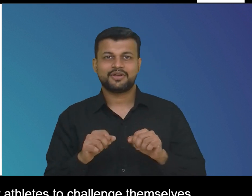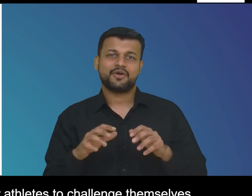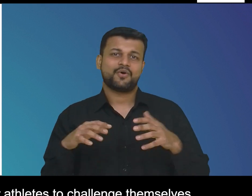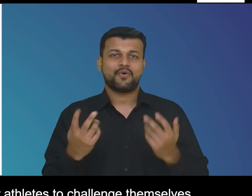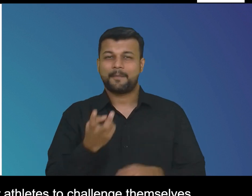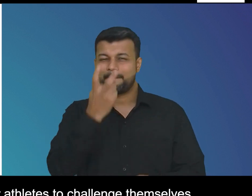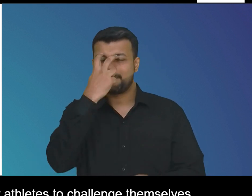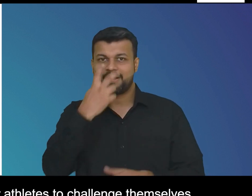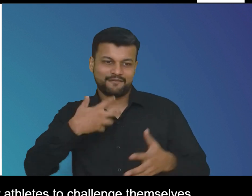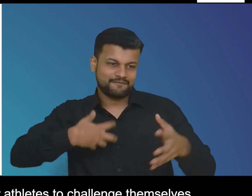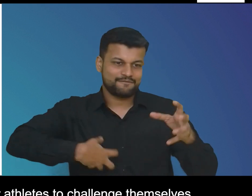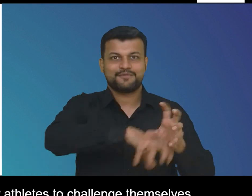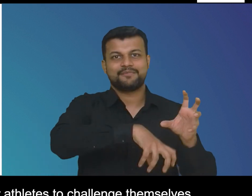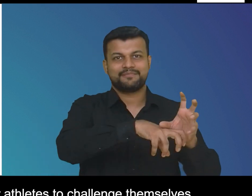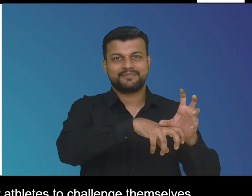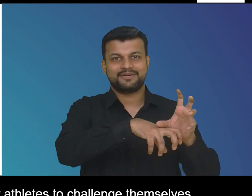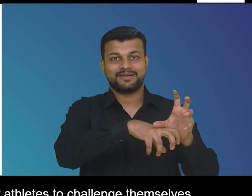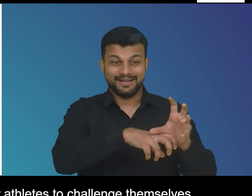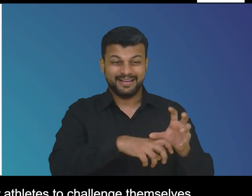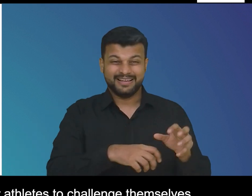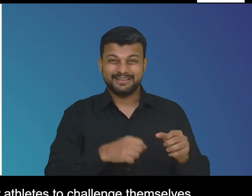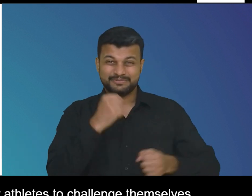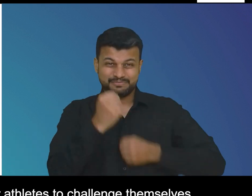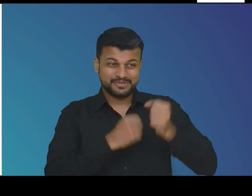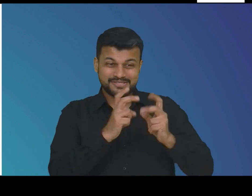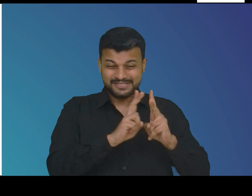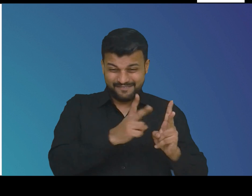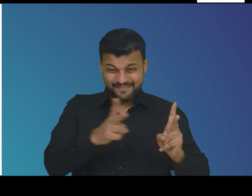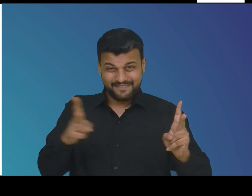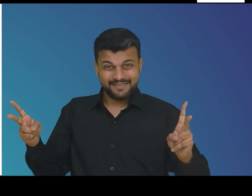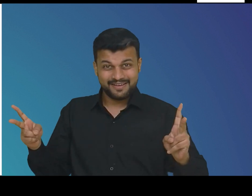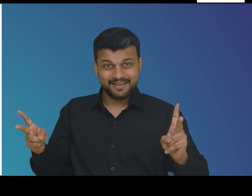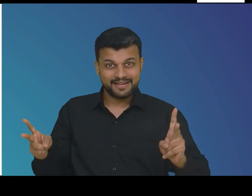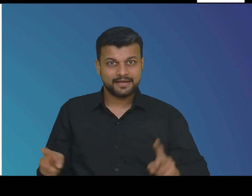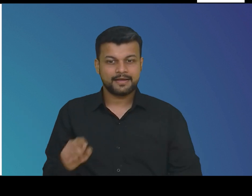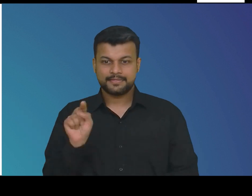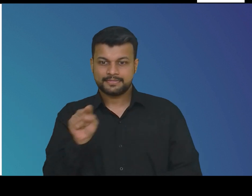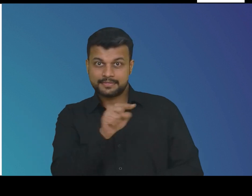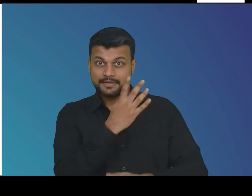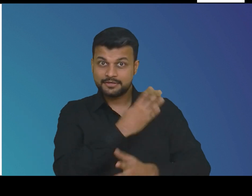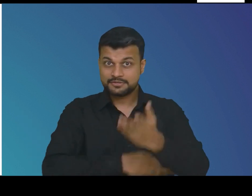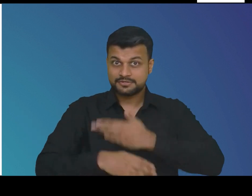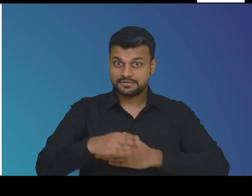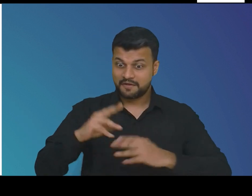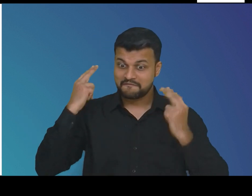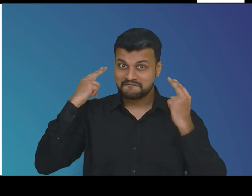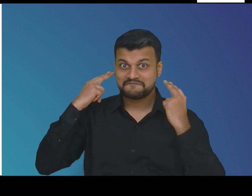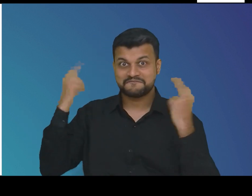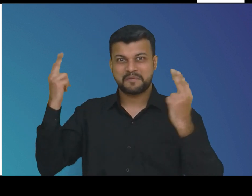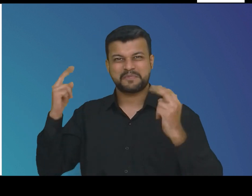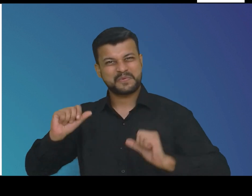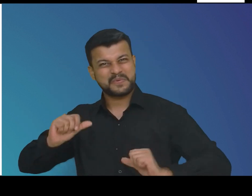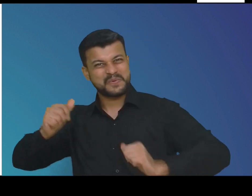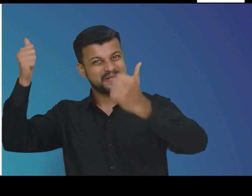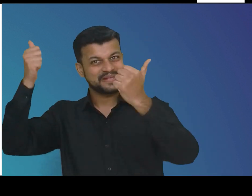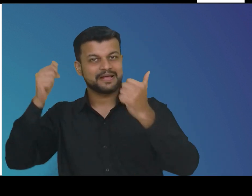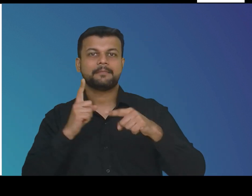to challenge themselves and strive for glory glory for themselves their loved ones and their countries